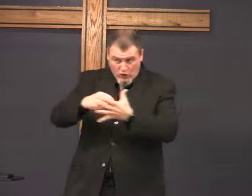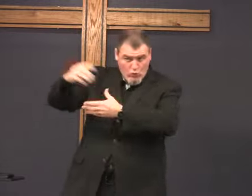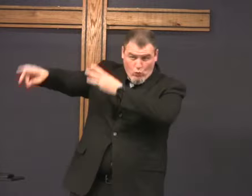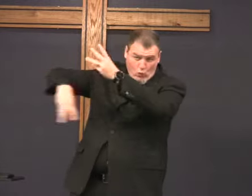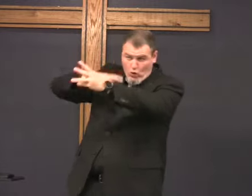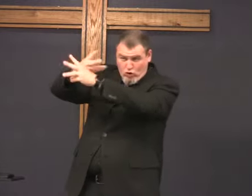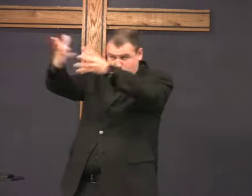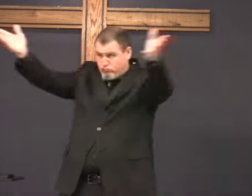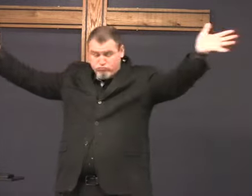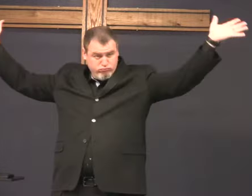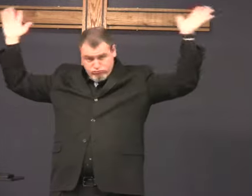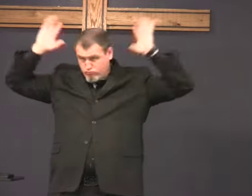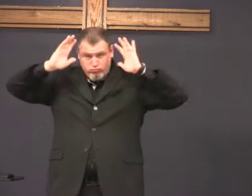out in the world